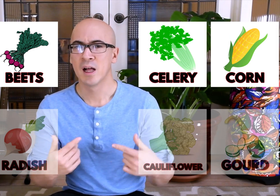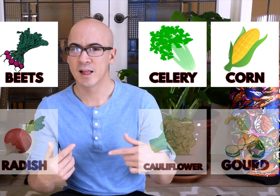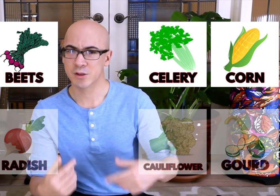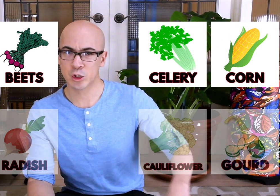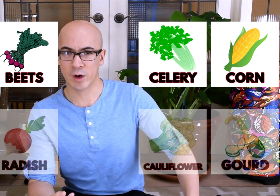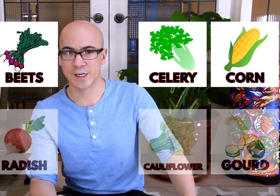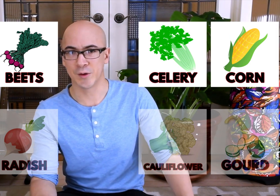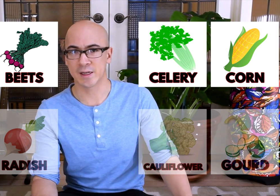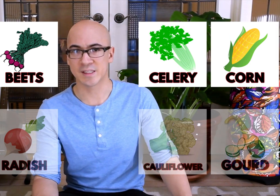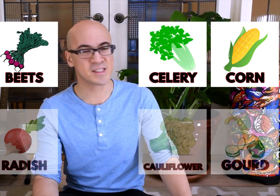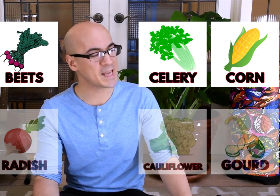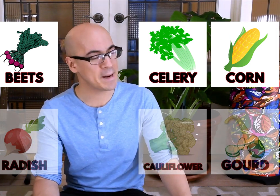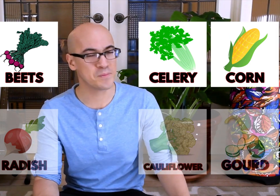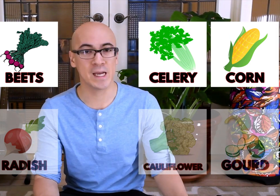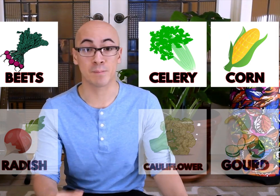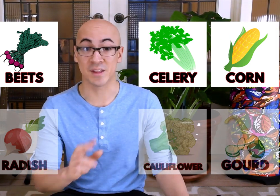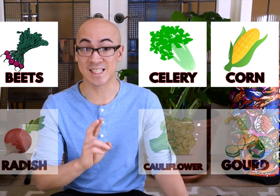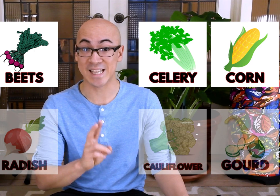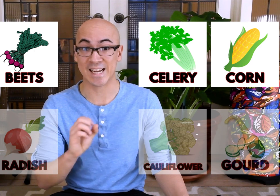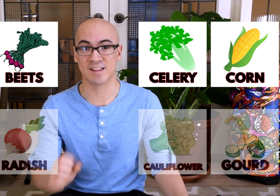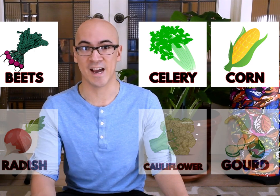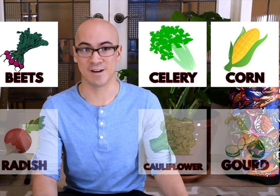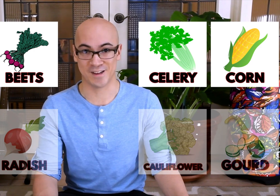let's go try doing the same thing but the second line, okay?